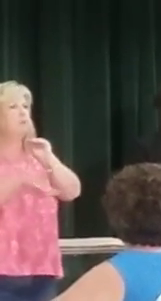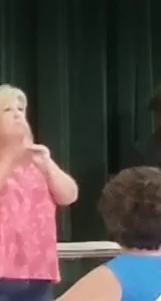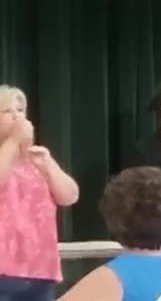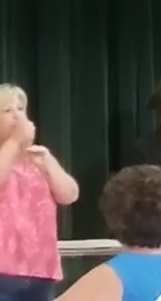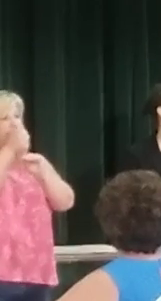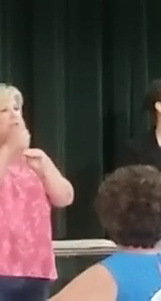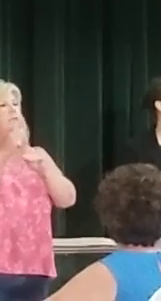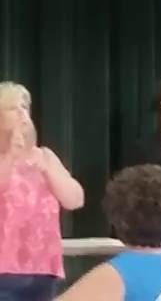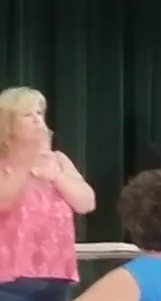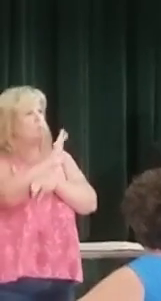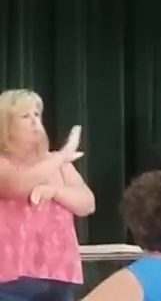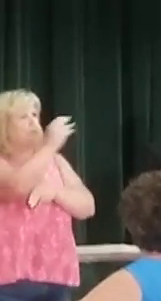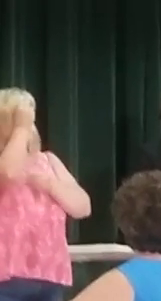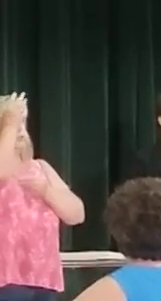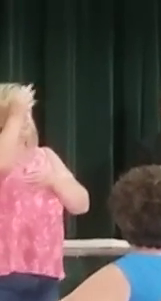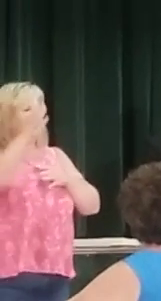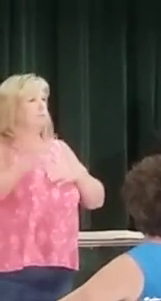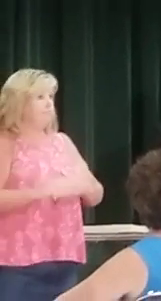confidence.